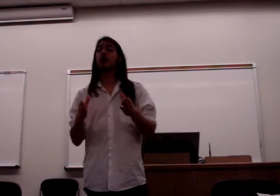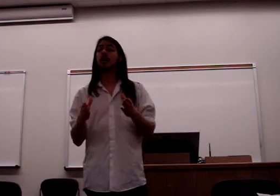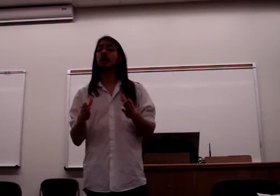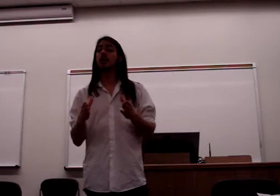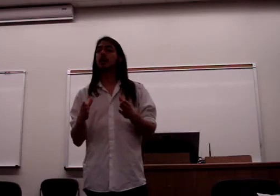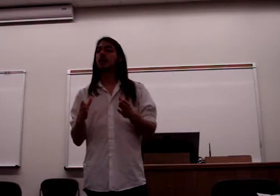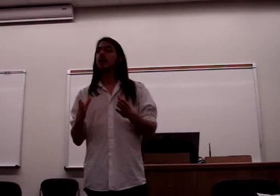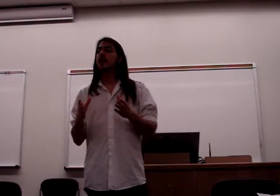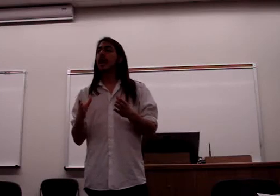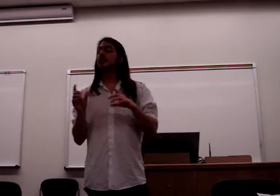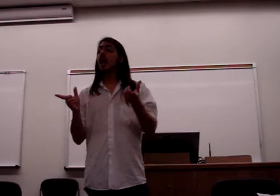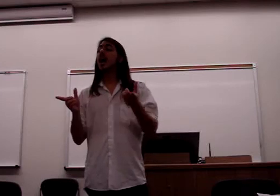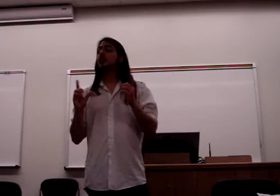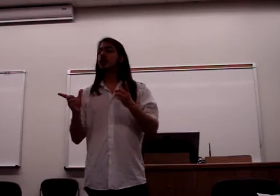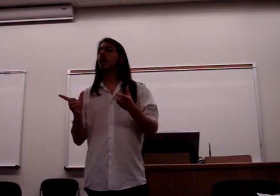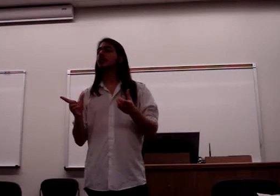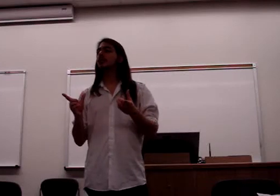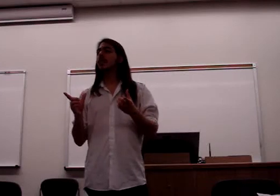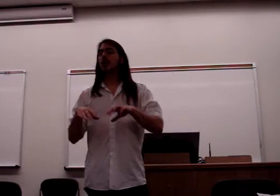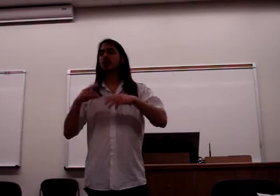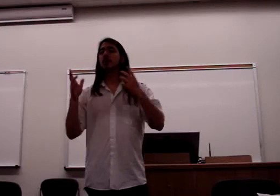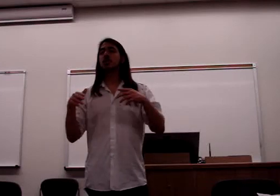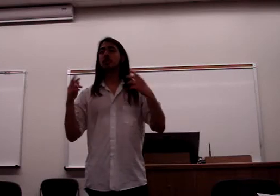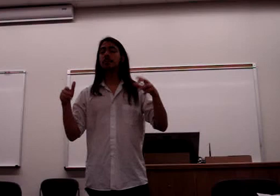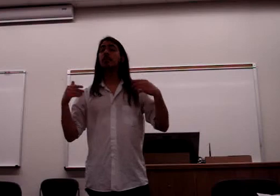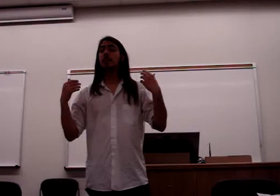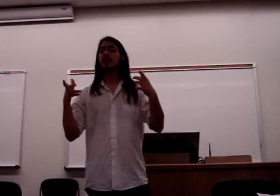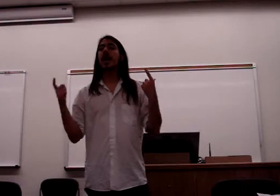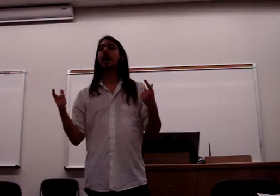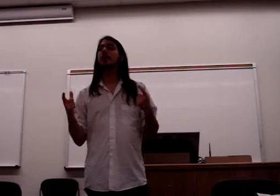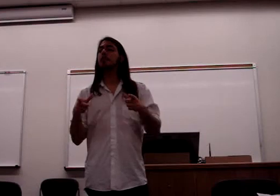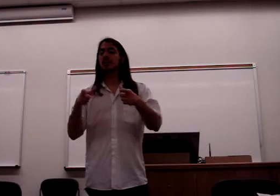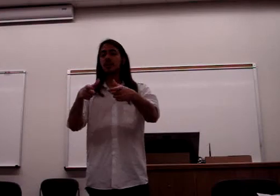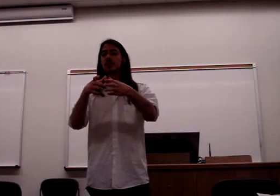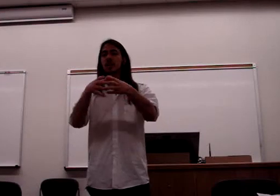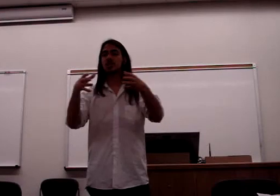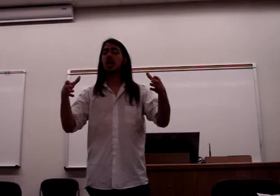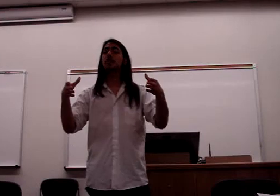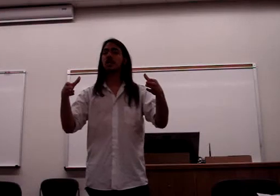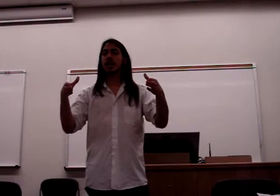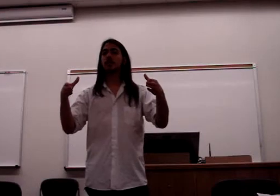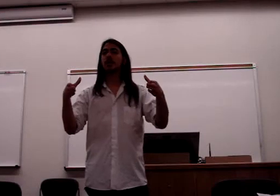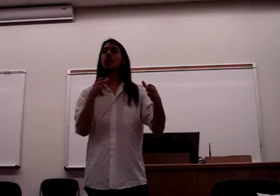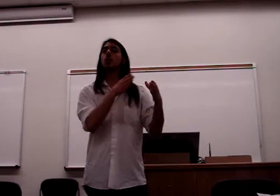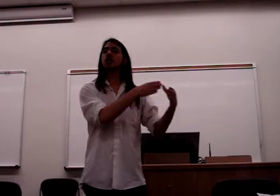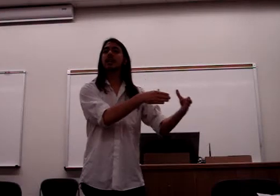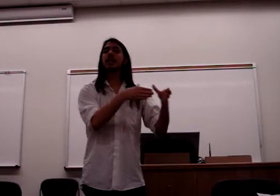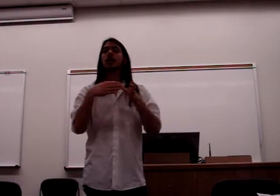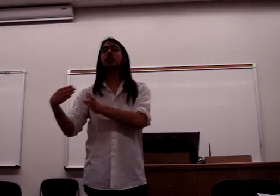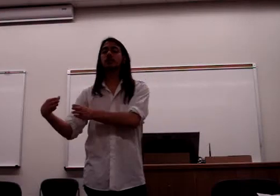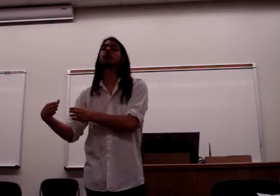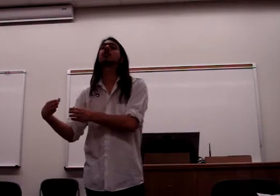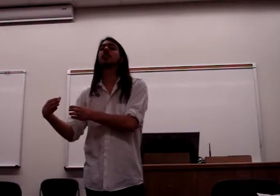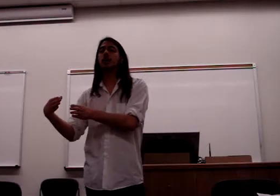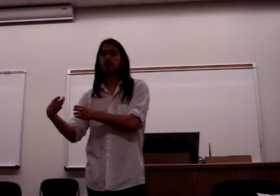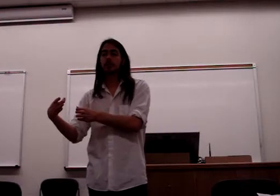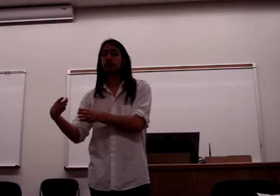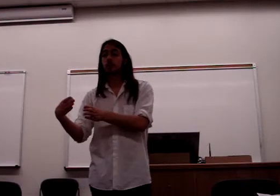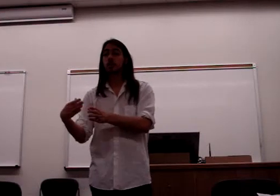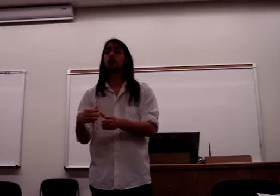party. And it's not just that there's a bunch of people that makes it happen, but there's a subject which can carry through with the October Revolution,